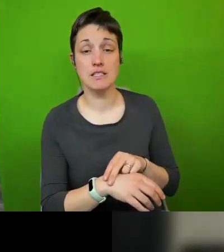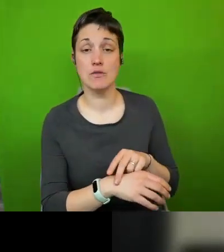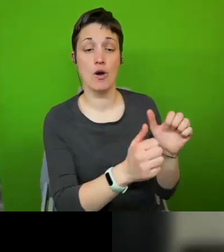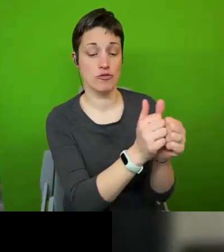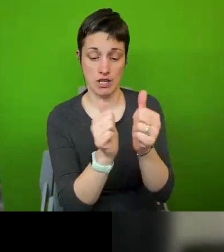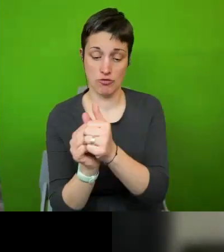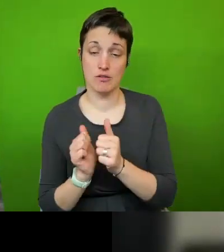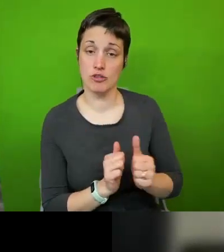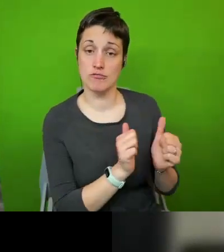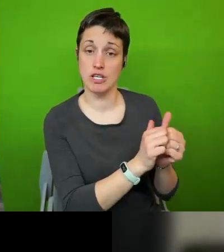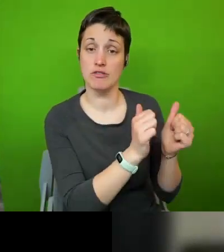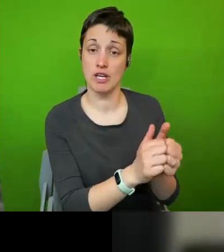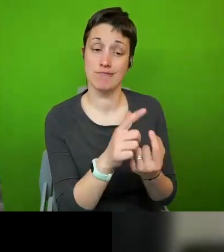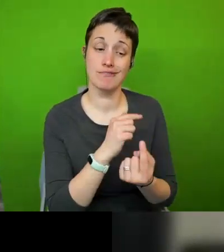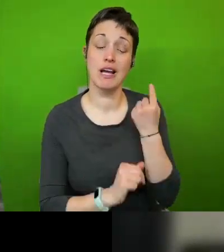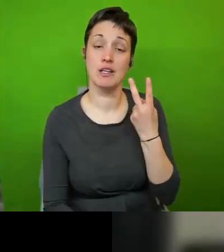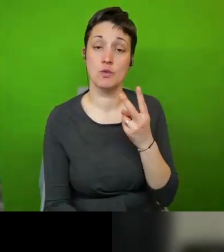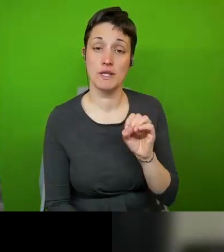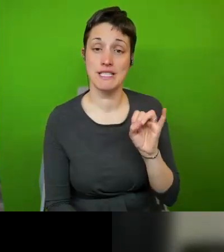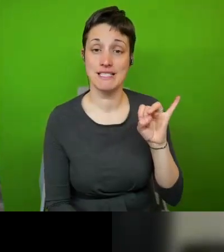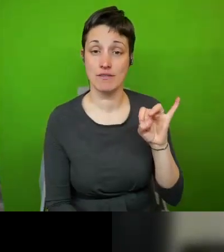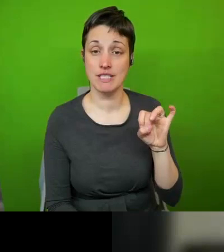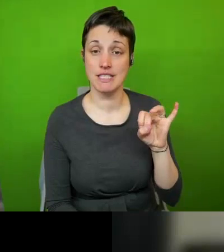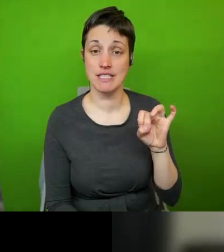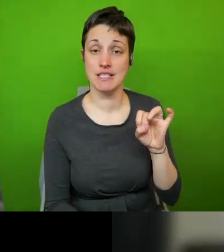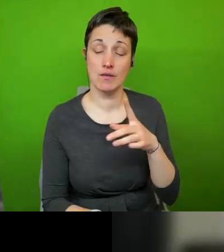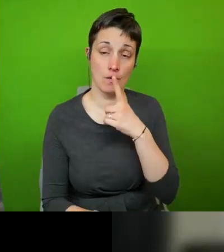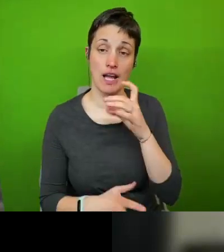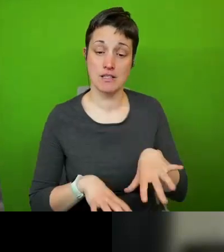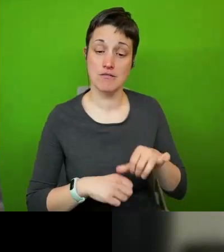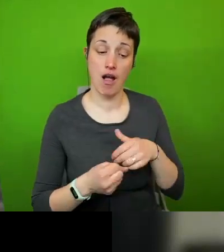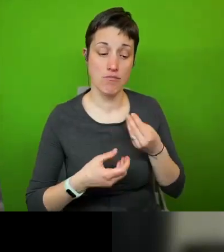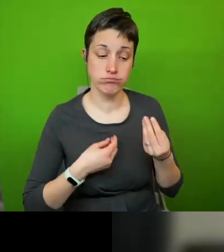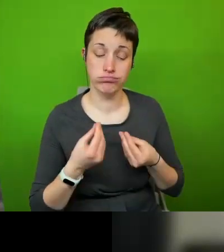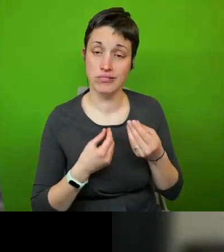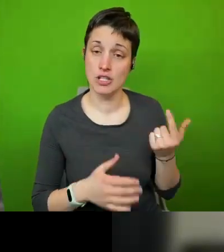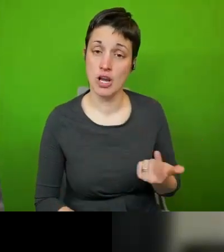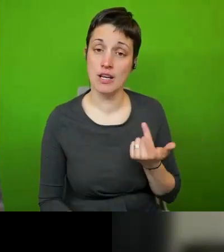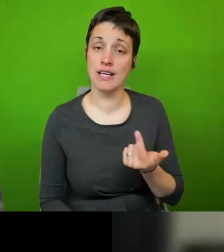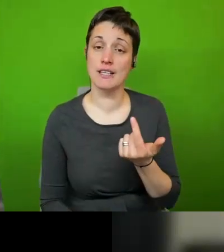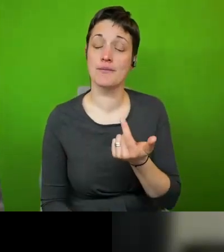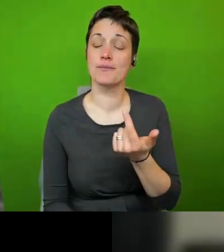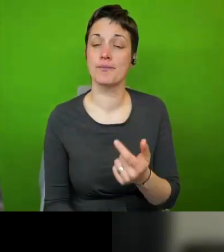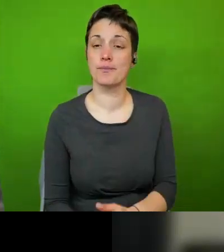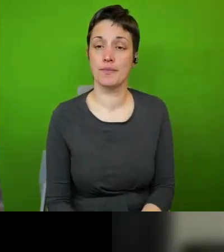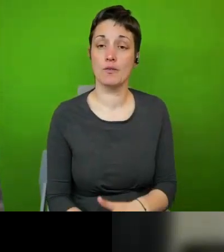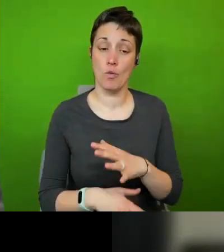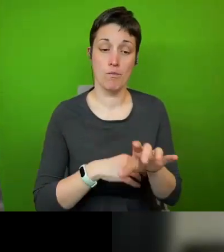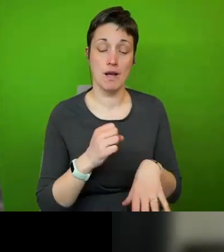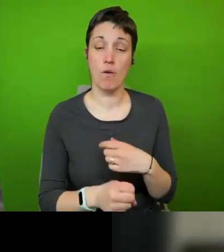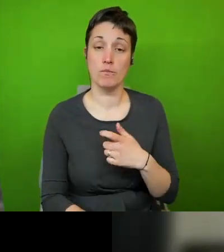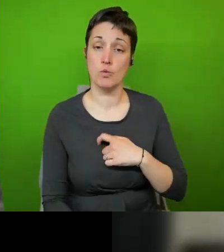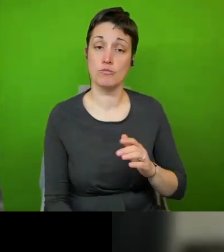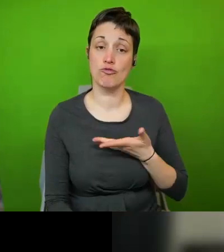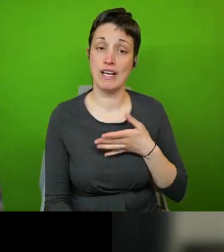2017 which allowed us to start this journey of uh and the journey to become a human rights city